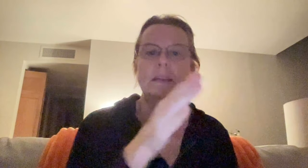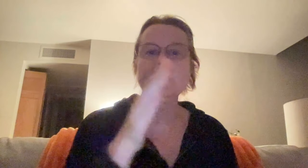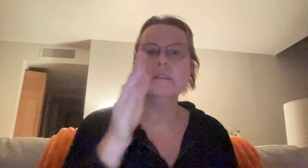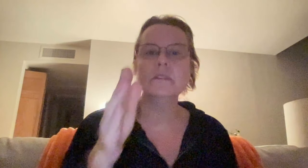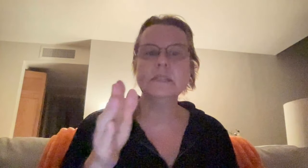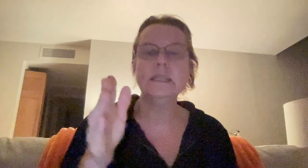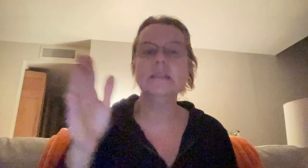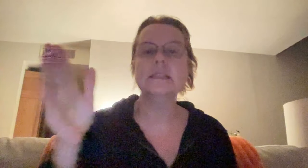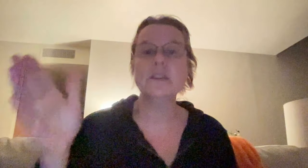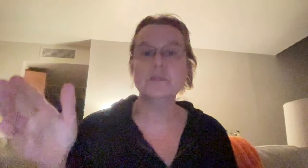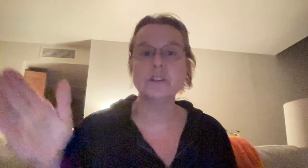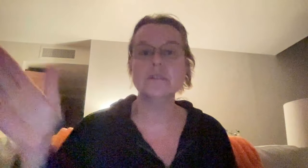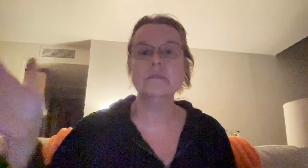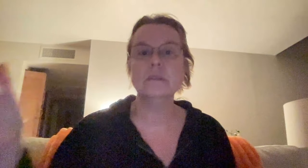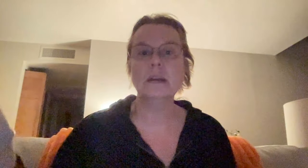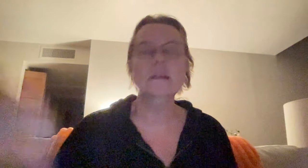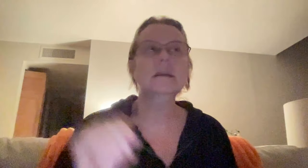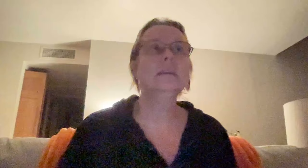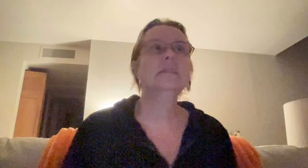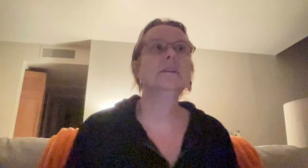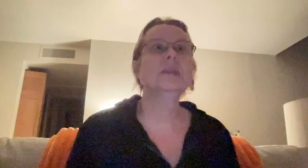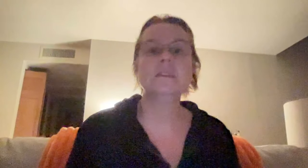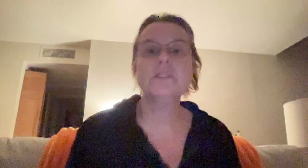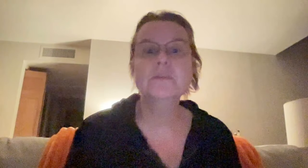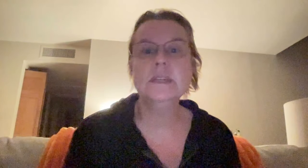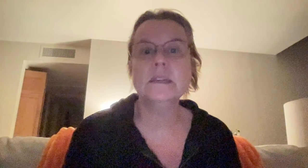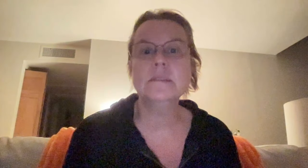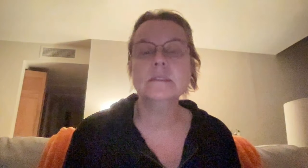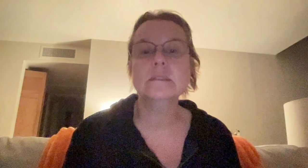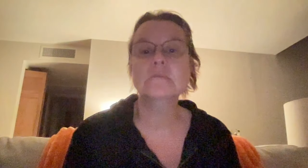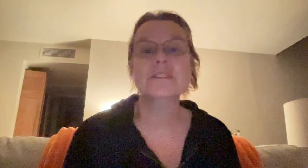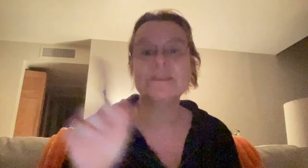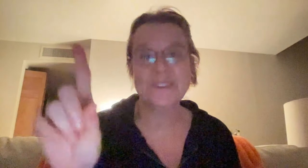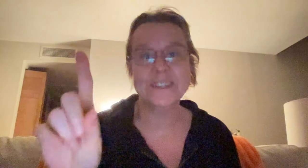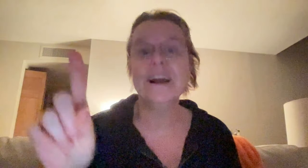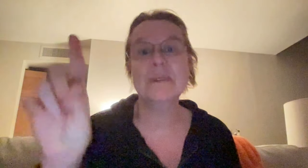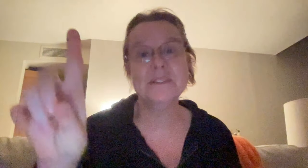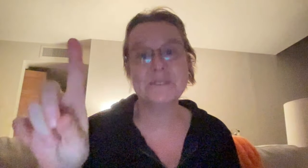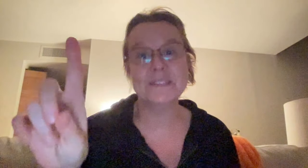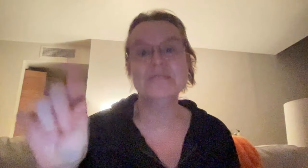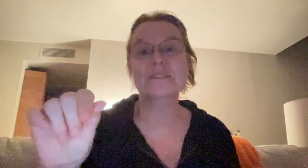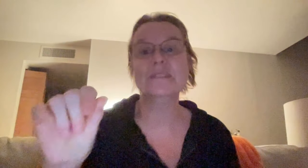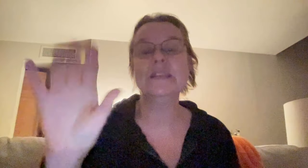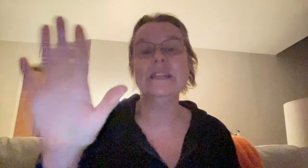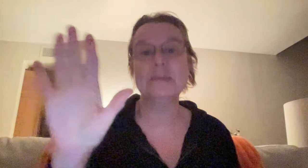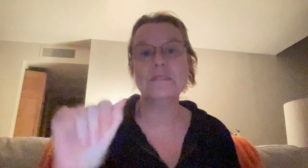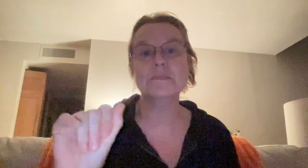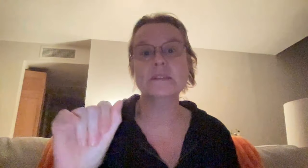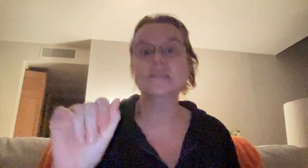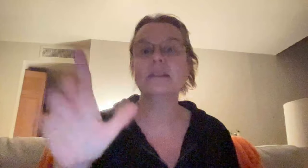B and you'll go to C and that's how you learn. Okay. So intuitives, which is funny, I'm also an intuitive in the Myers-Briggs. So